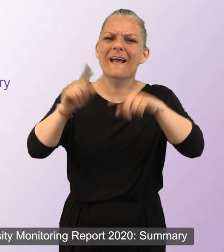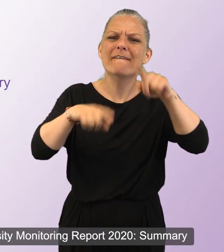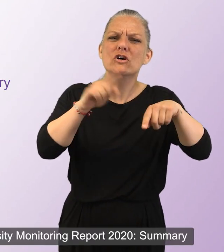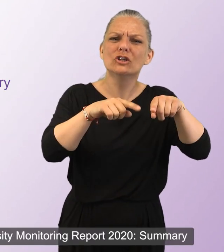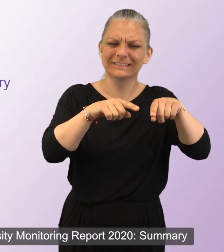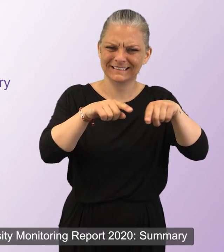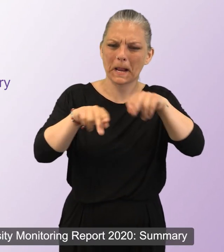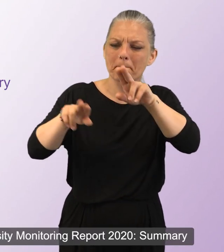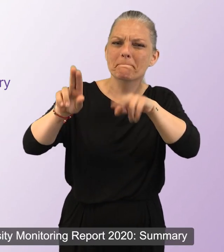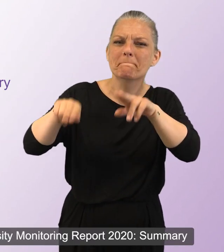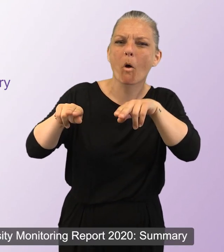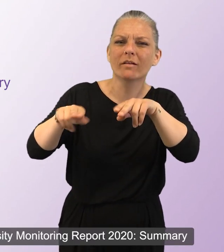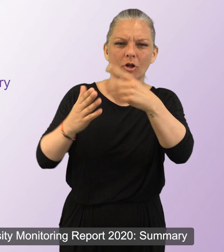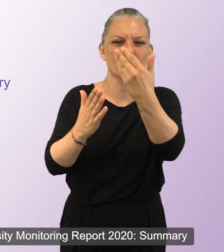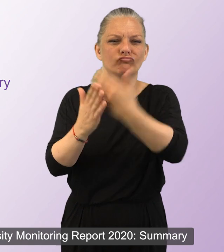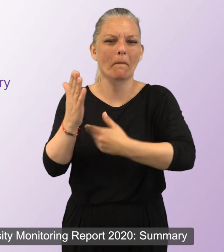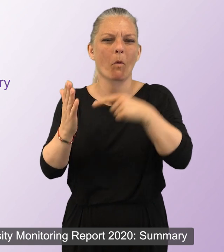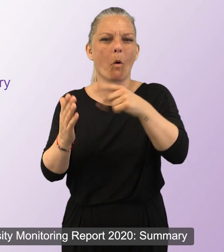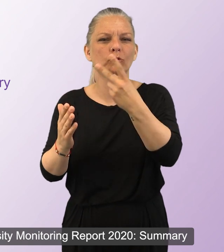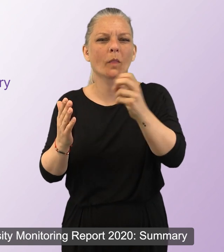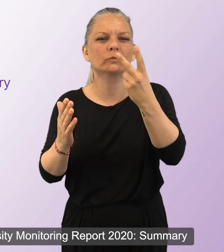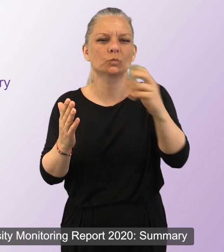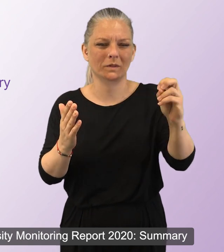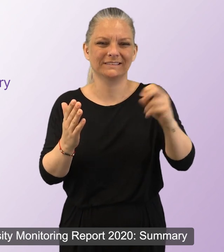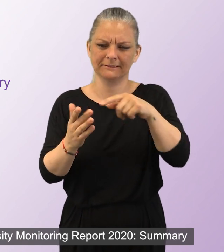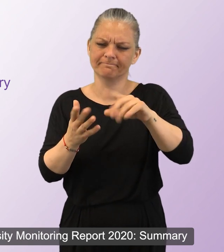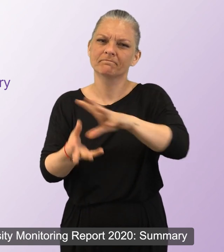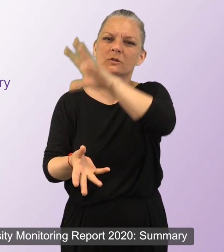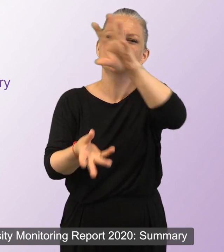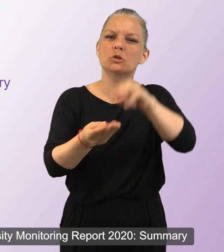Diversity Monitoring Report 2020 Summary